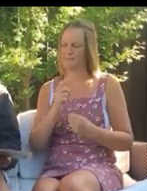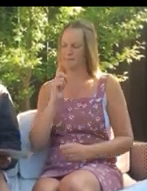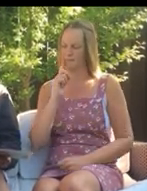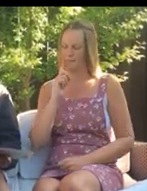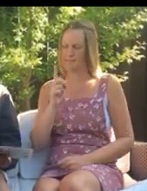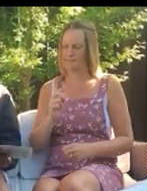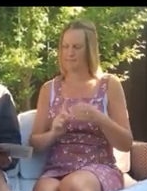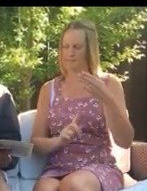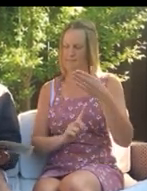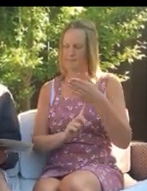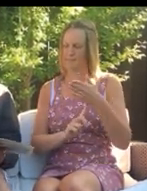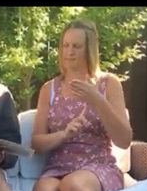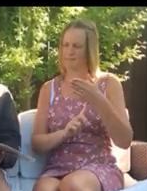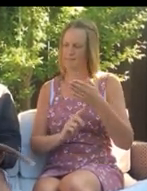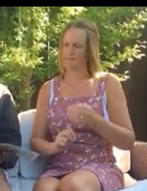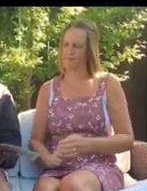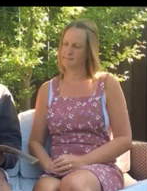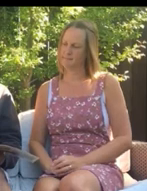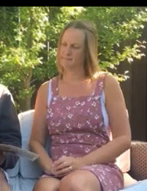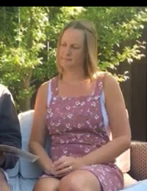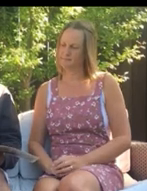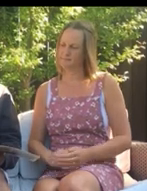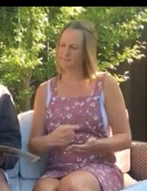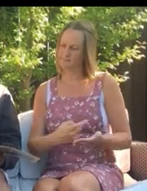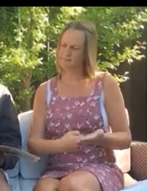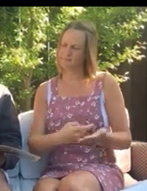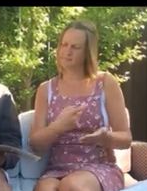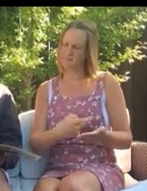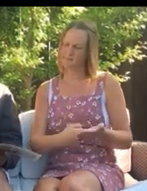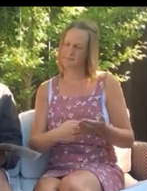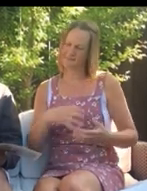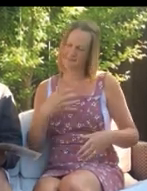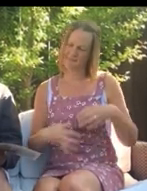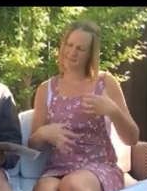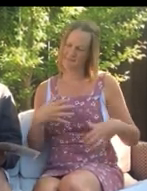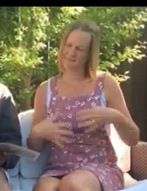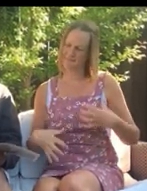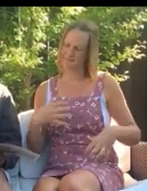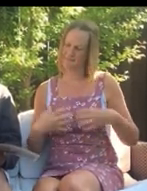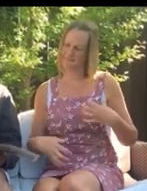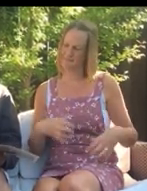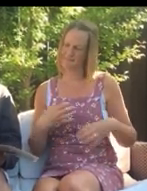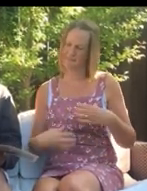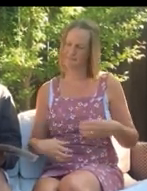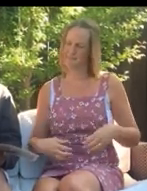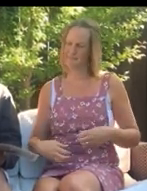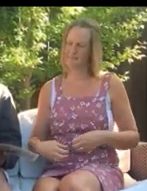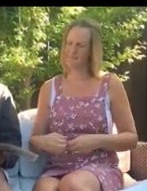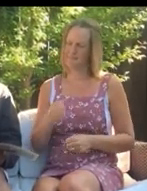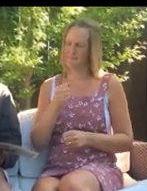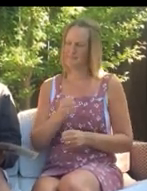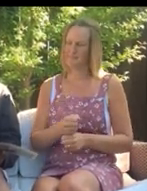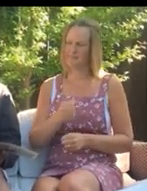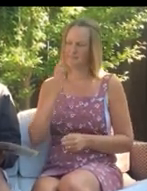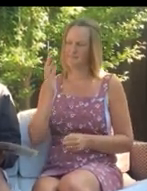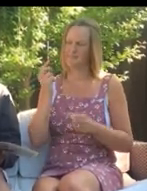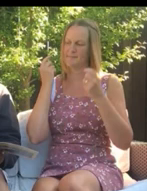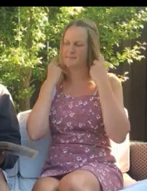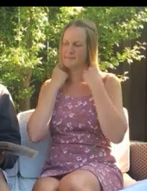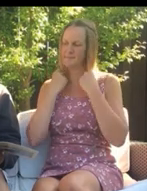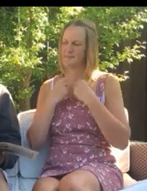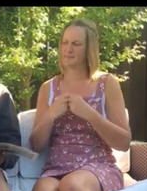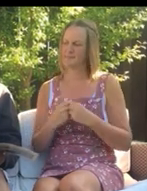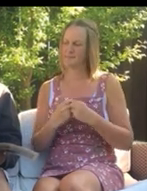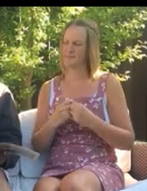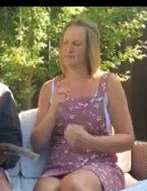says Timmy to the other two. Now Rags and Rose, excited too, decide to join the treasure